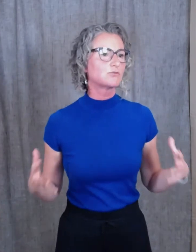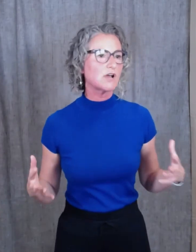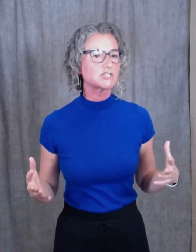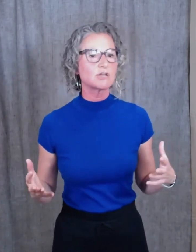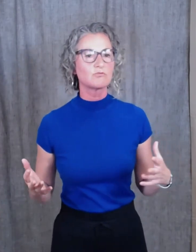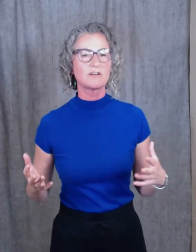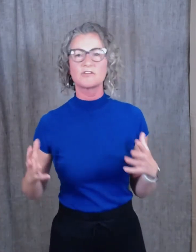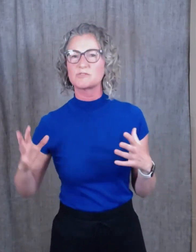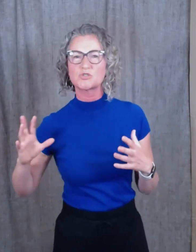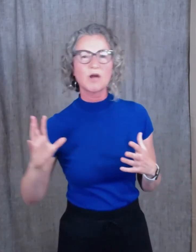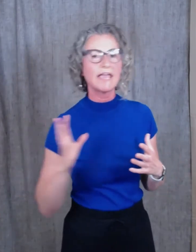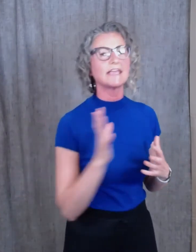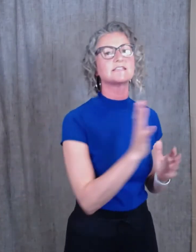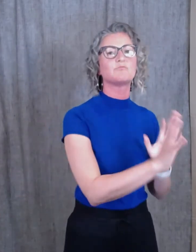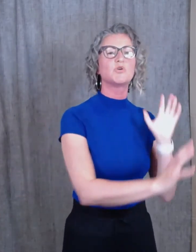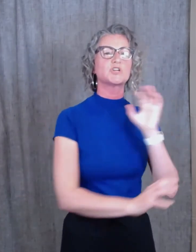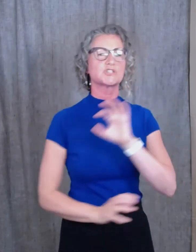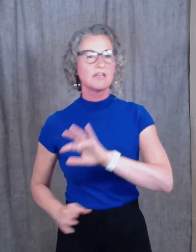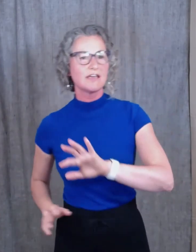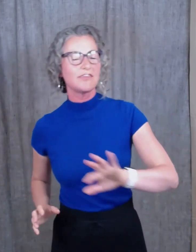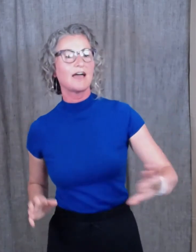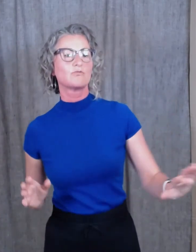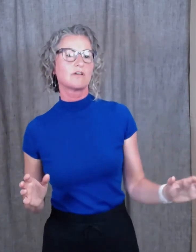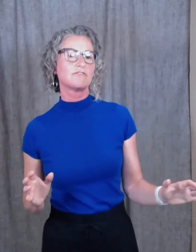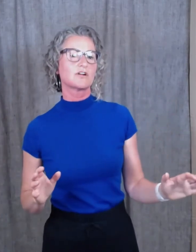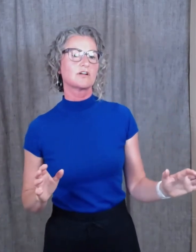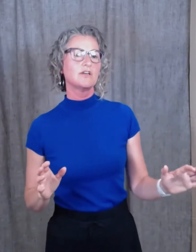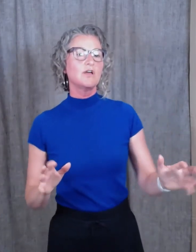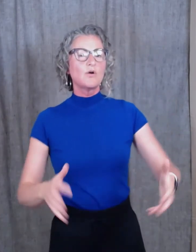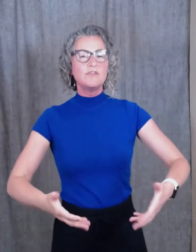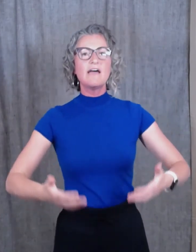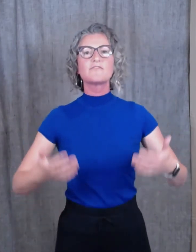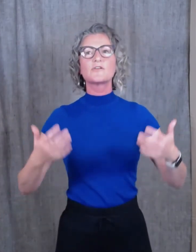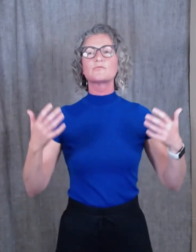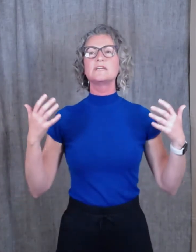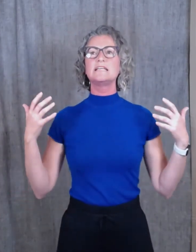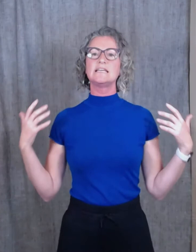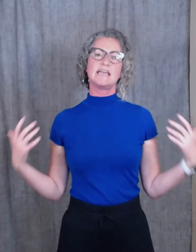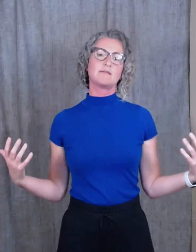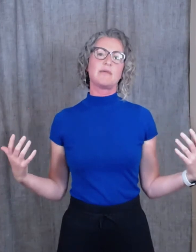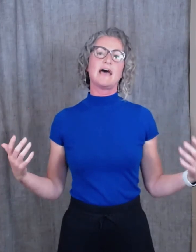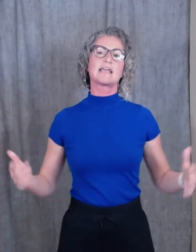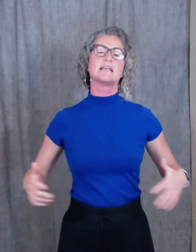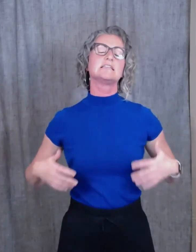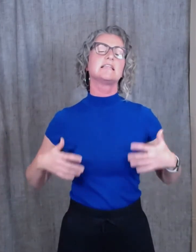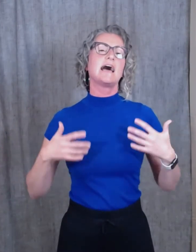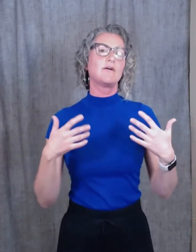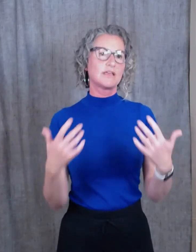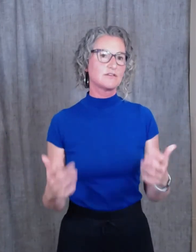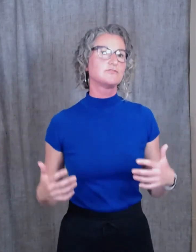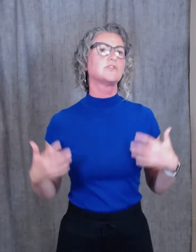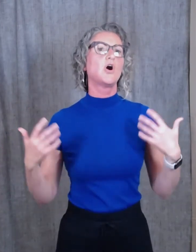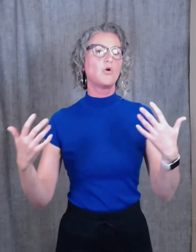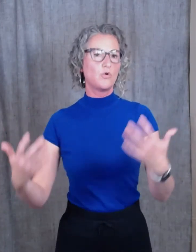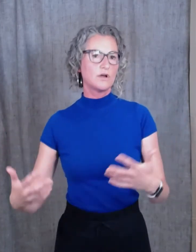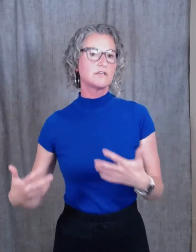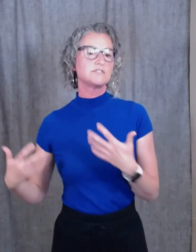rushing river trying to push that river, never really laying back and allowing the flow to